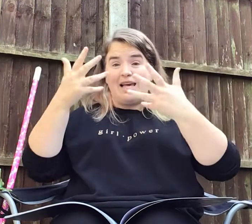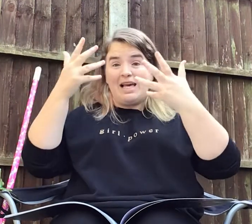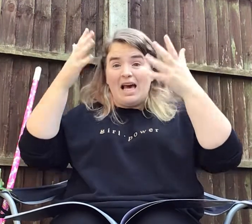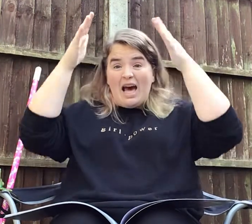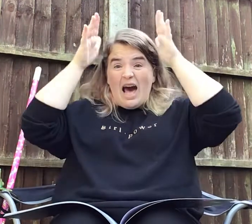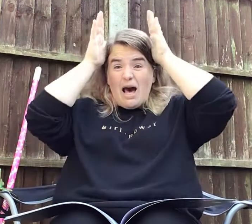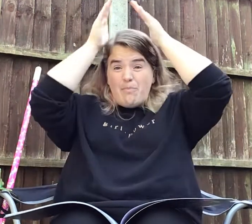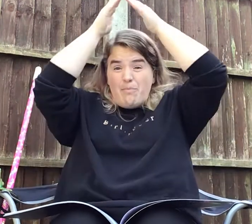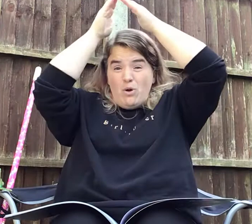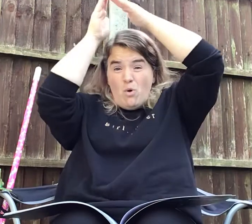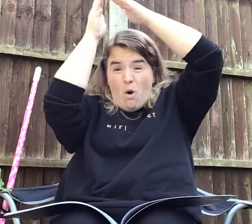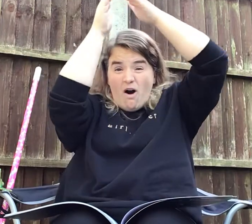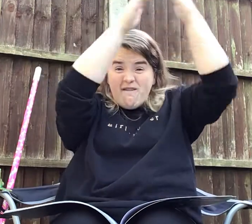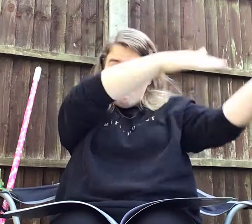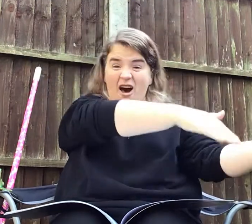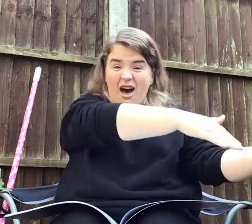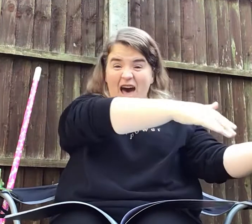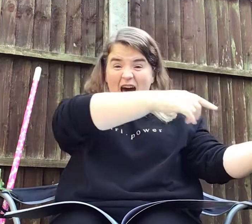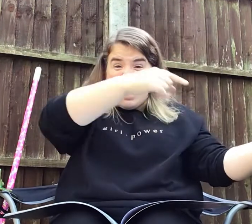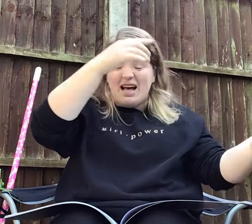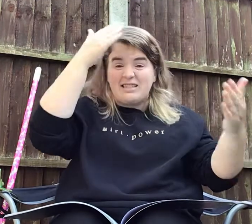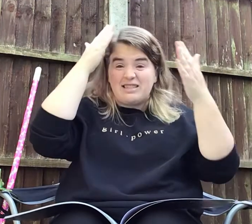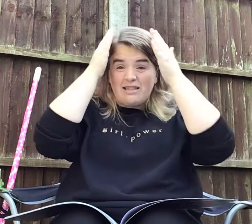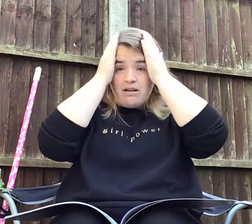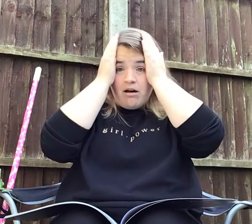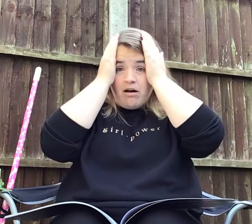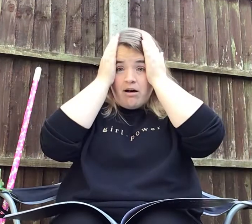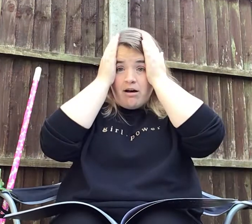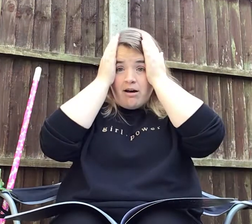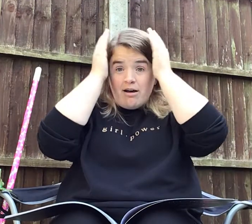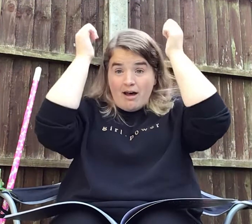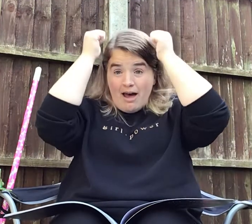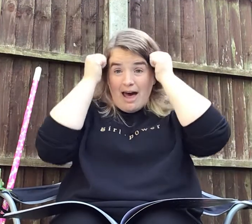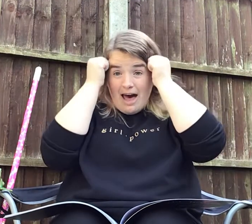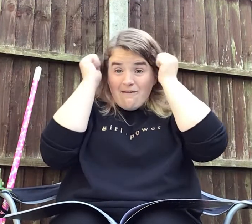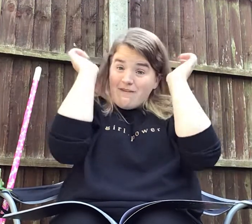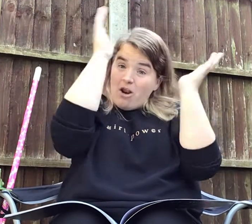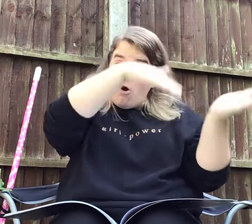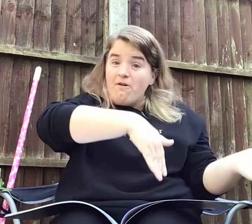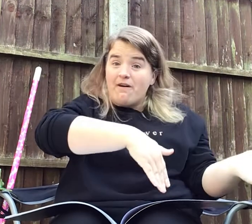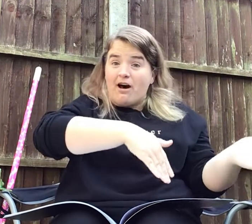and blew off her hat. The hat fell over.